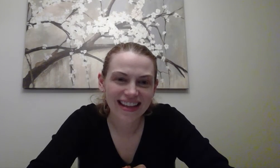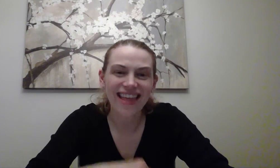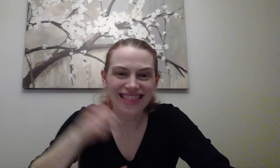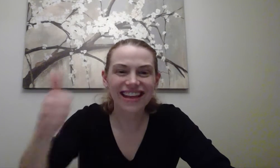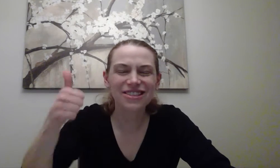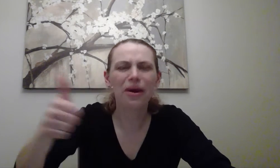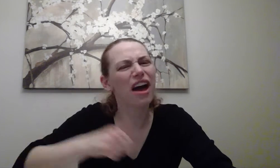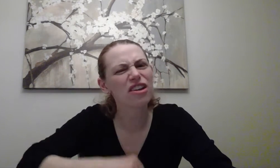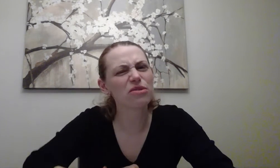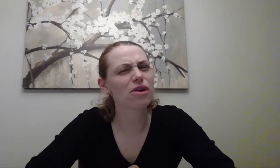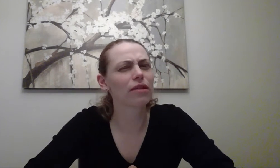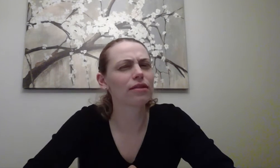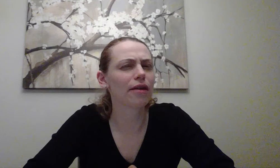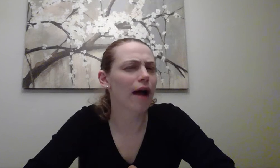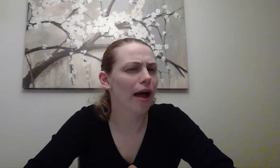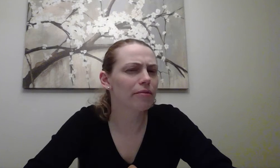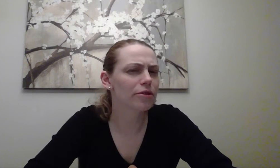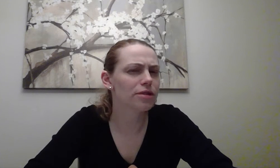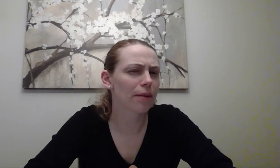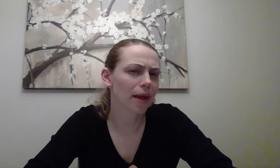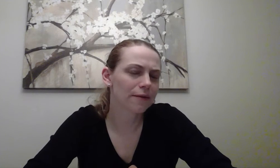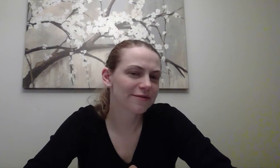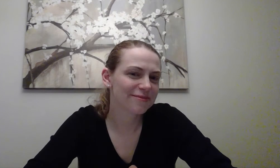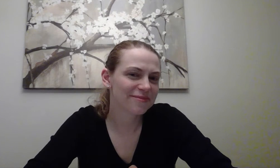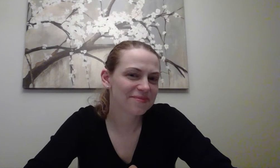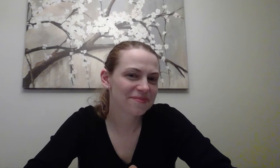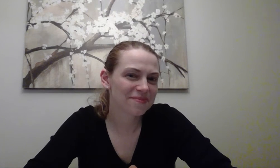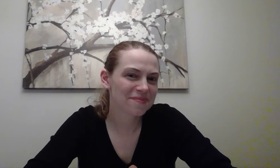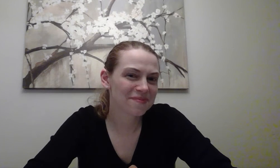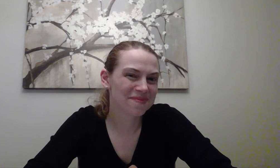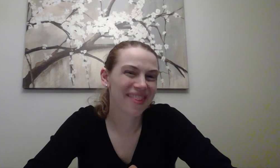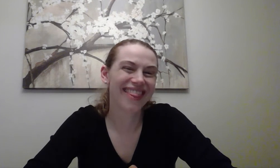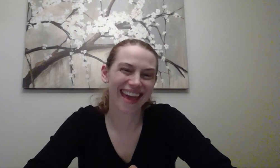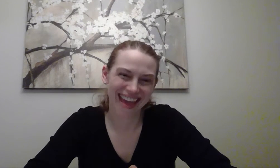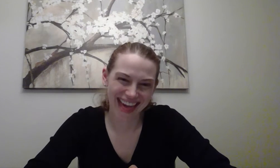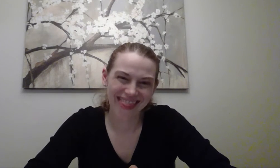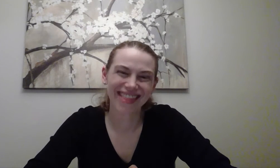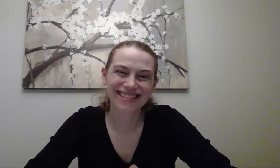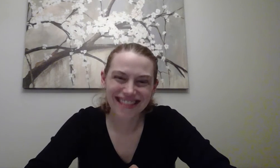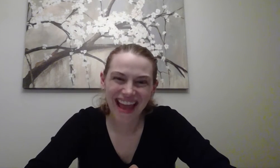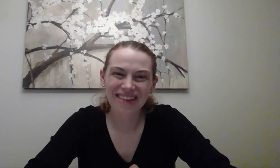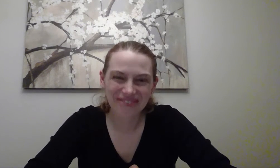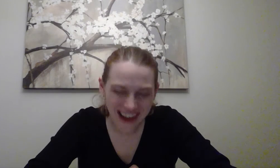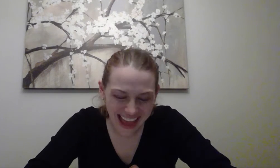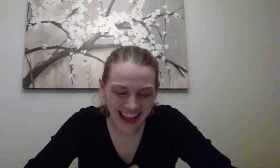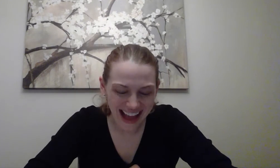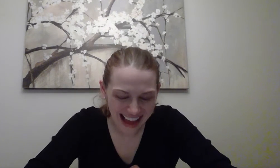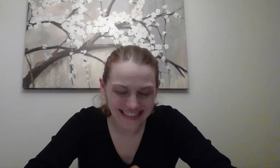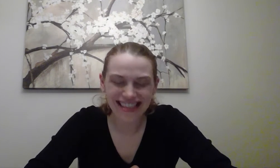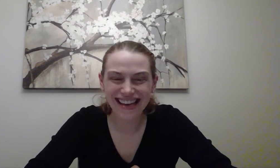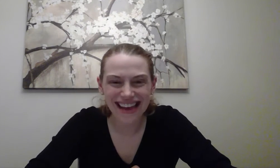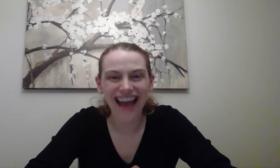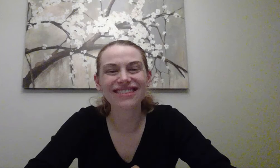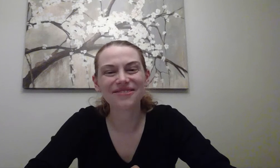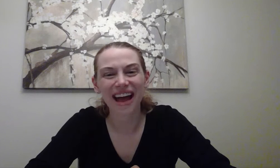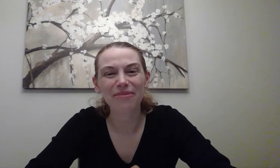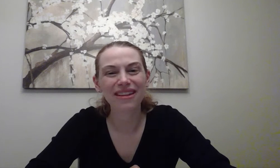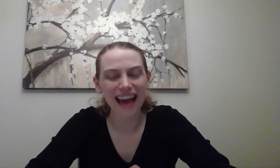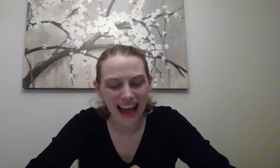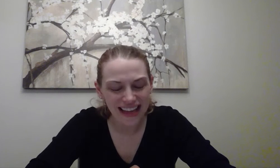They do. They How do you know that they rhyme? You tell me. They end the same way. Hot and not. Rhyme with ot.